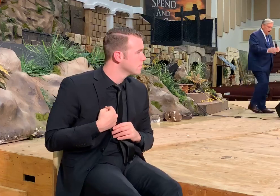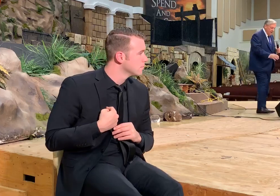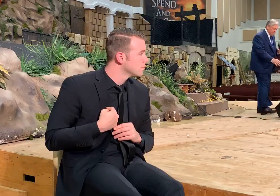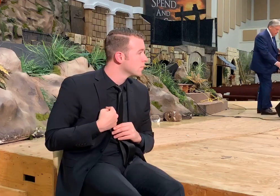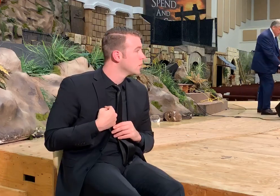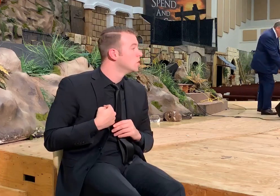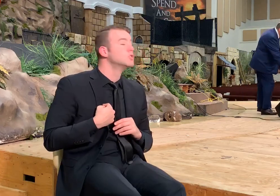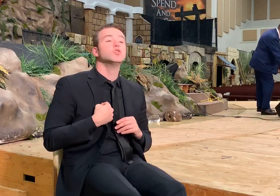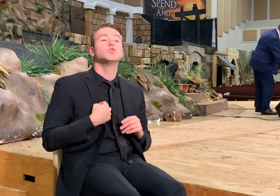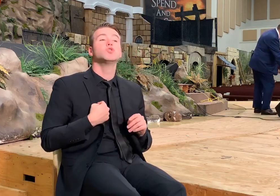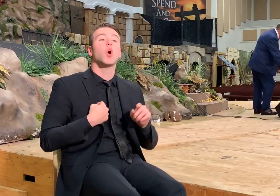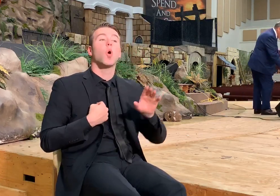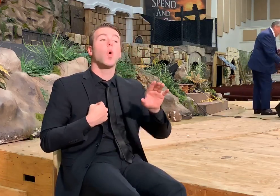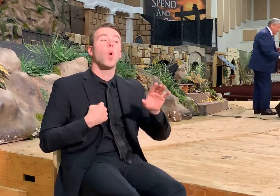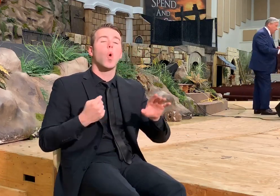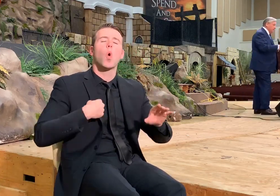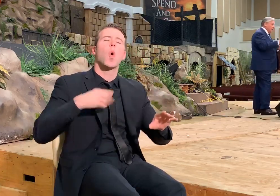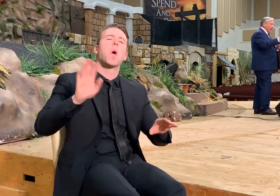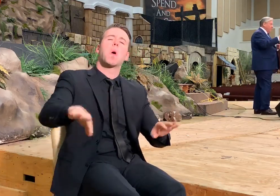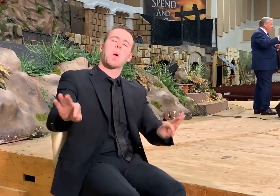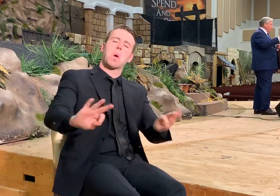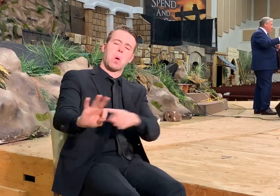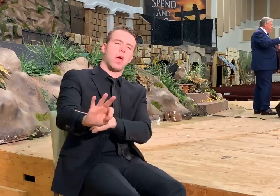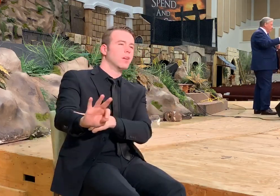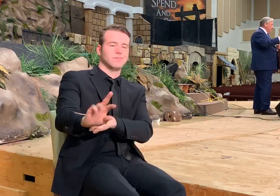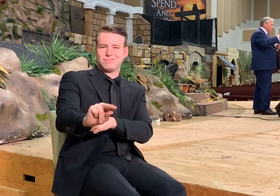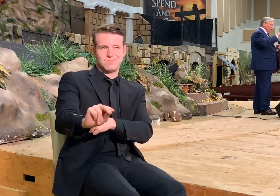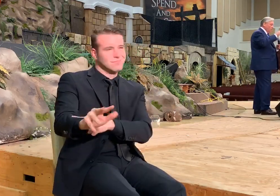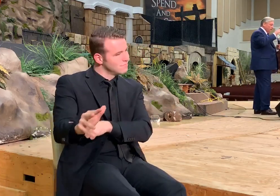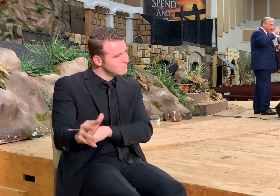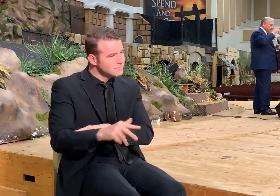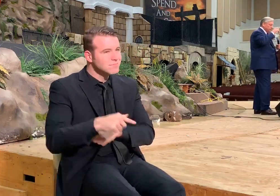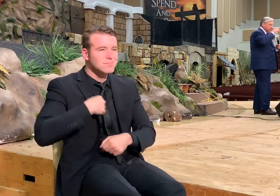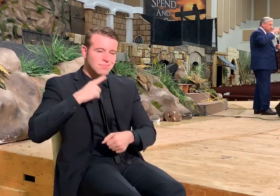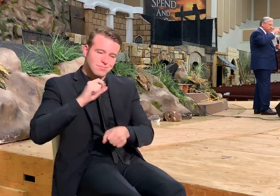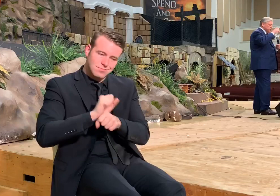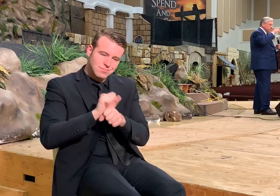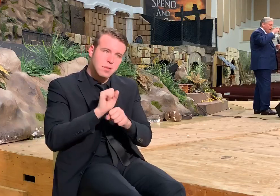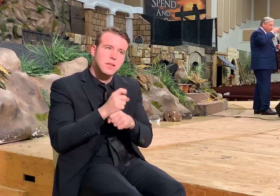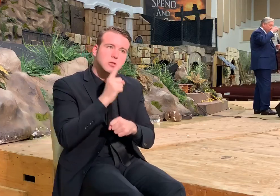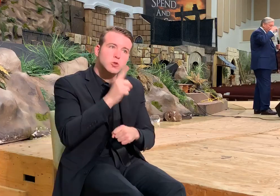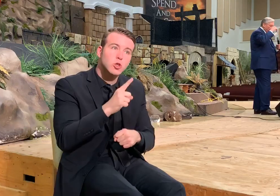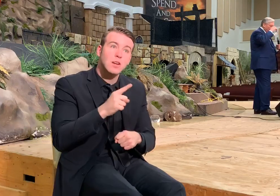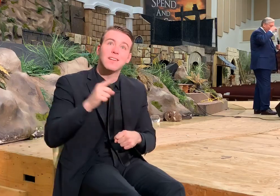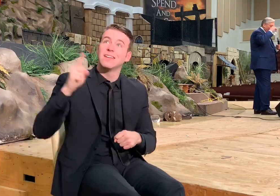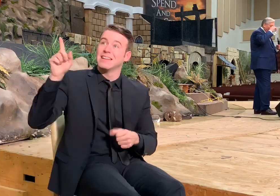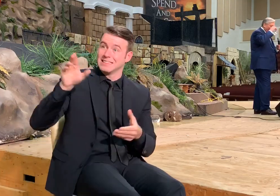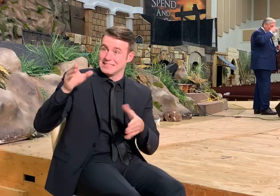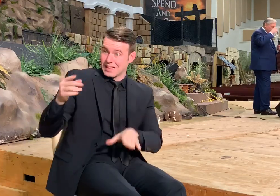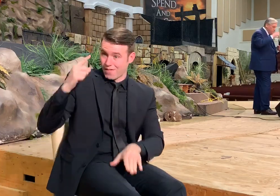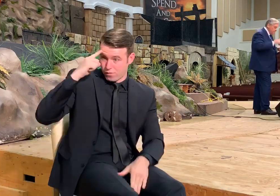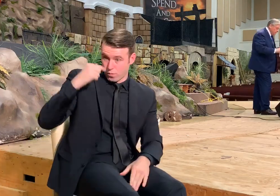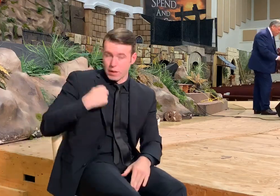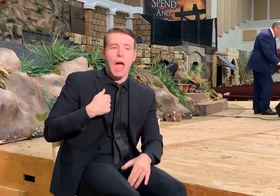So, I'm not taking no chances with that. I'm going to be buried with the one that's died for me.